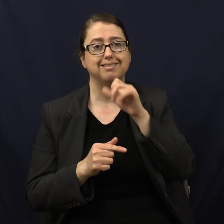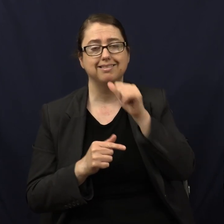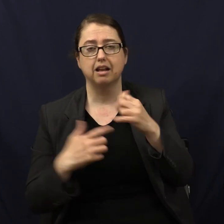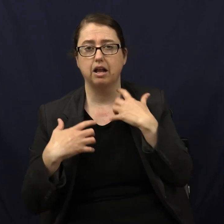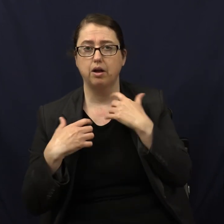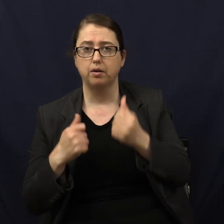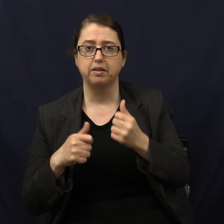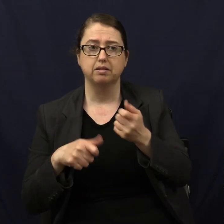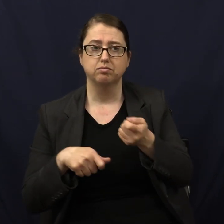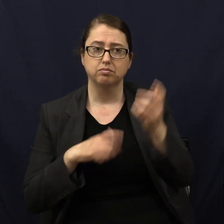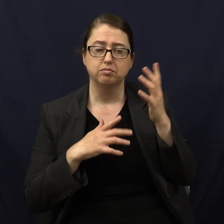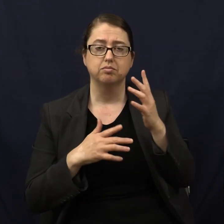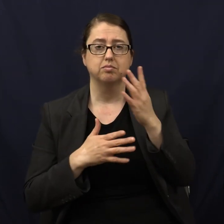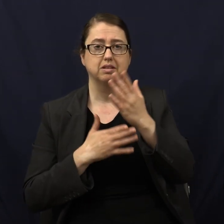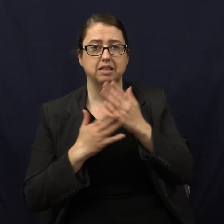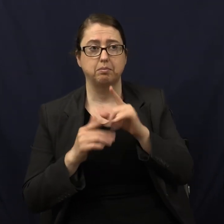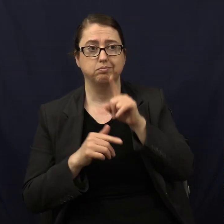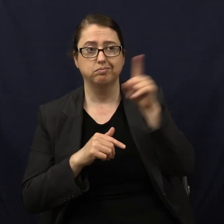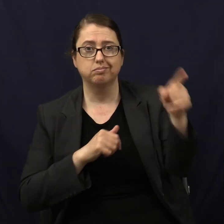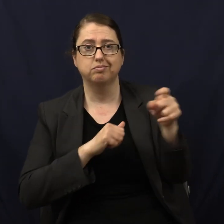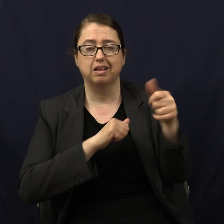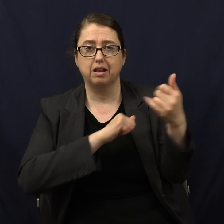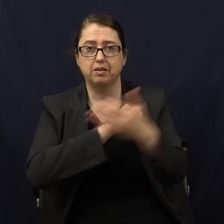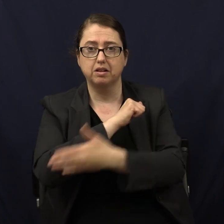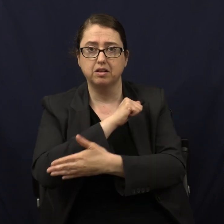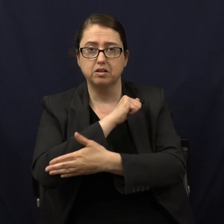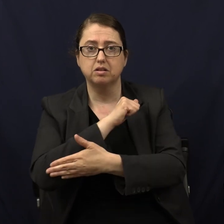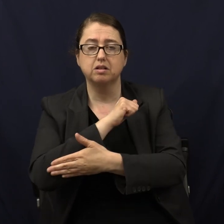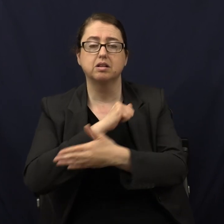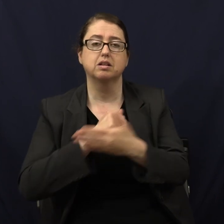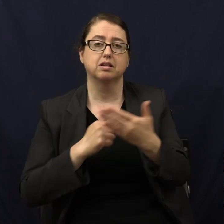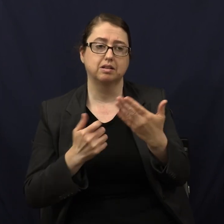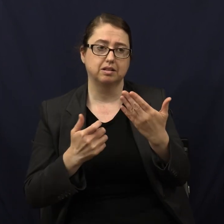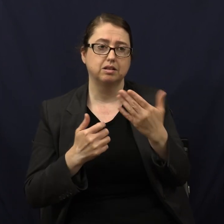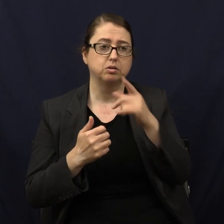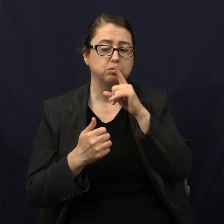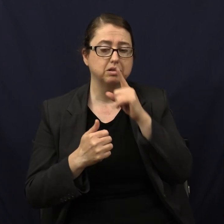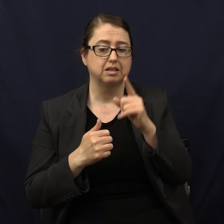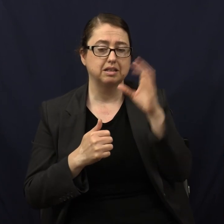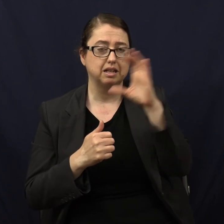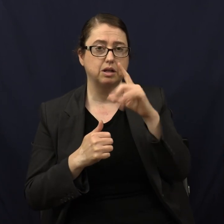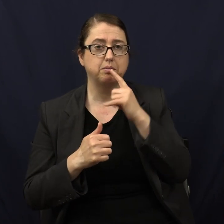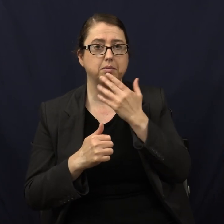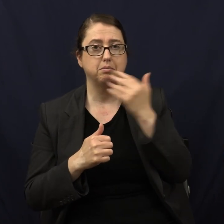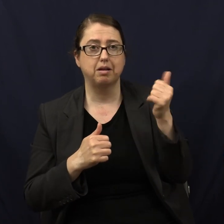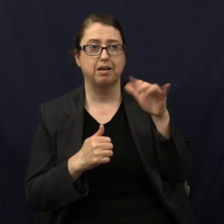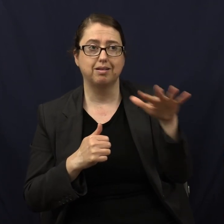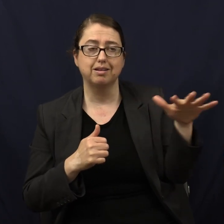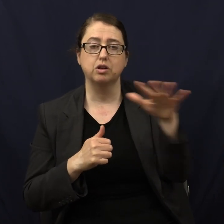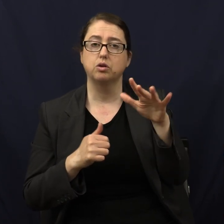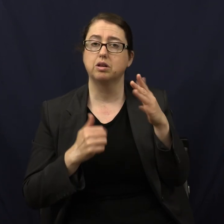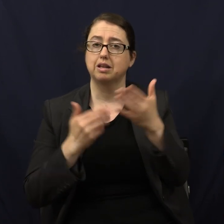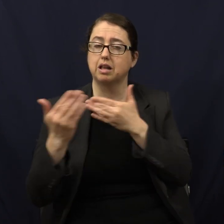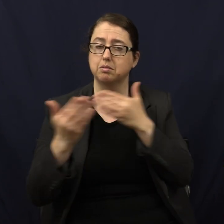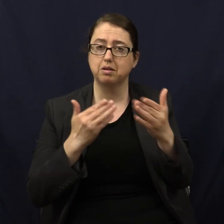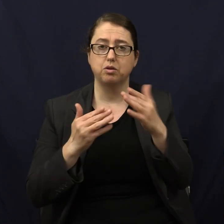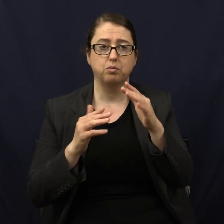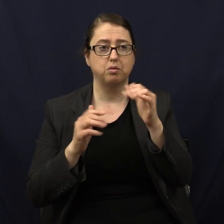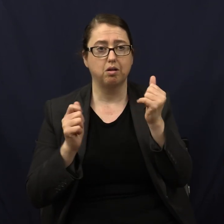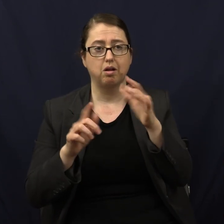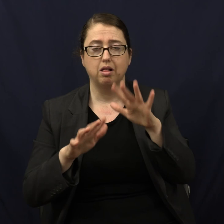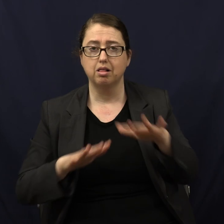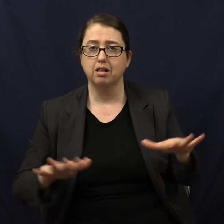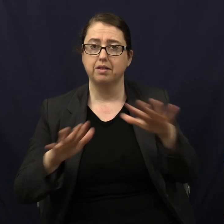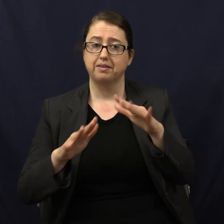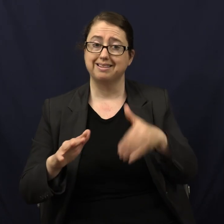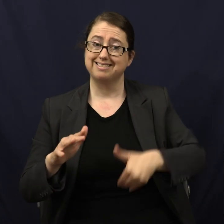in eating and drinking. Some go to distant countries to deny a lodge, right? To seek a better climate. But wherever they may be, the stomach